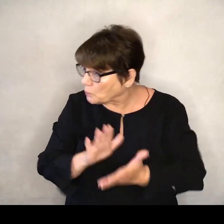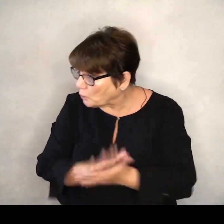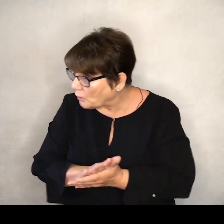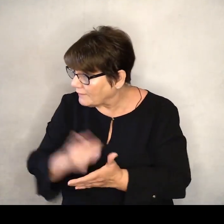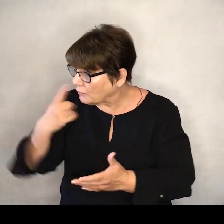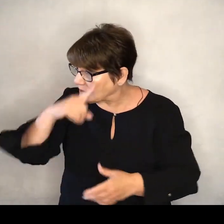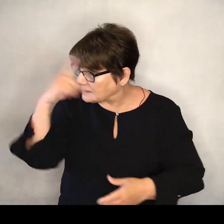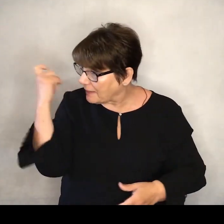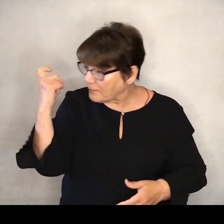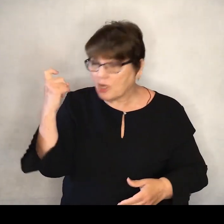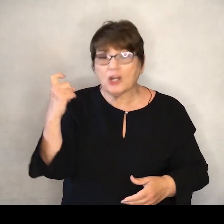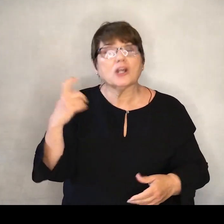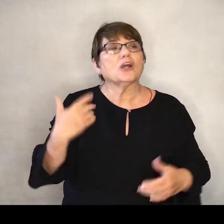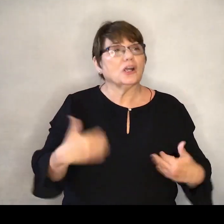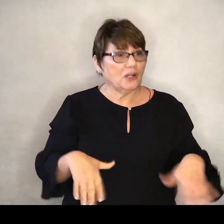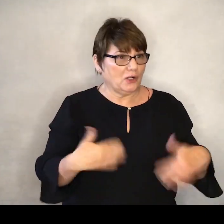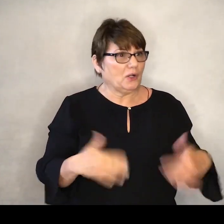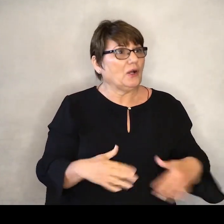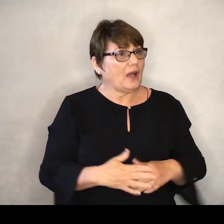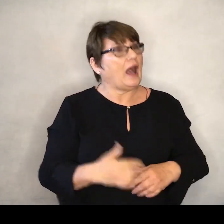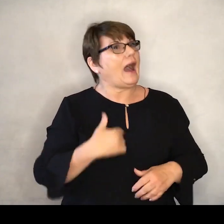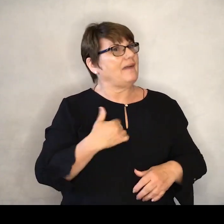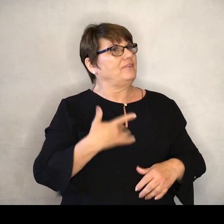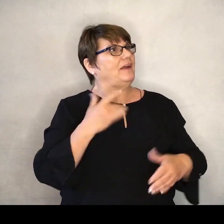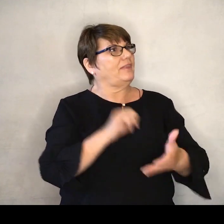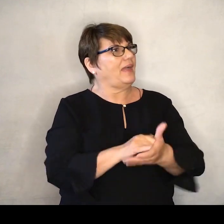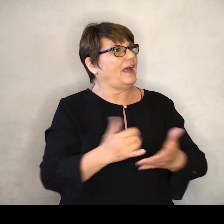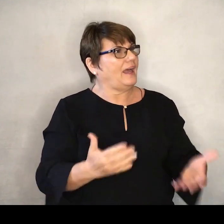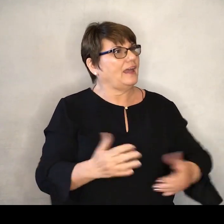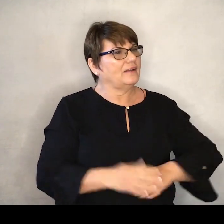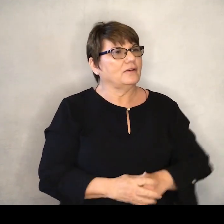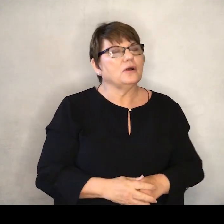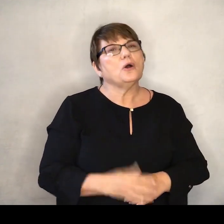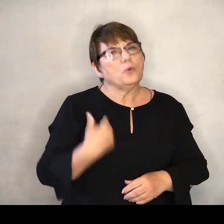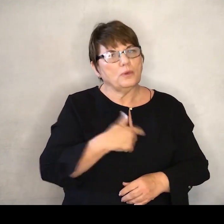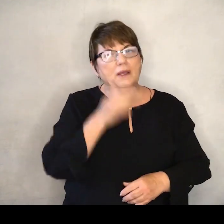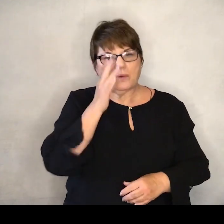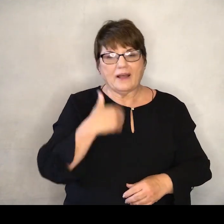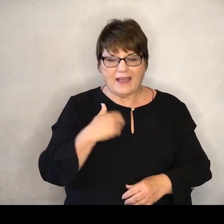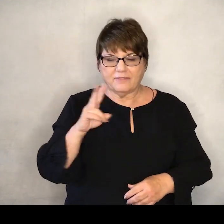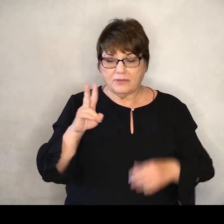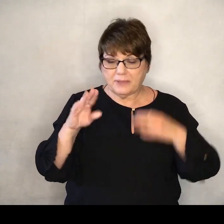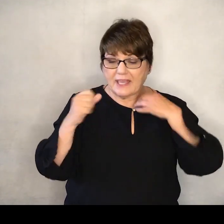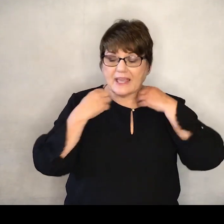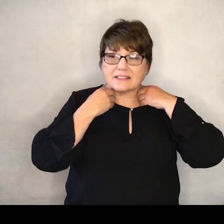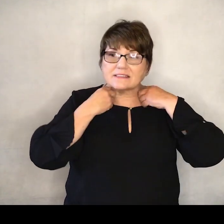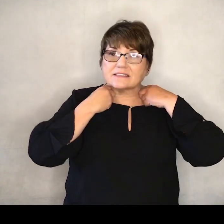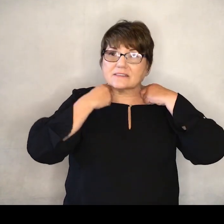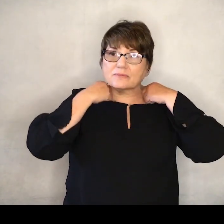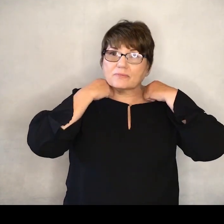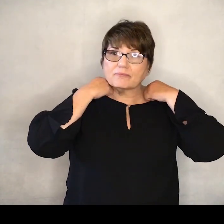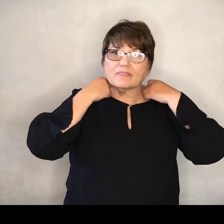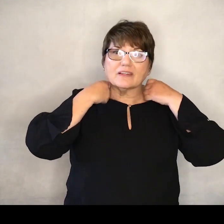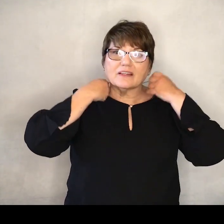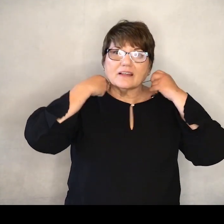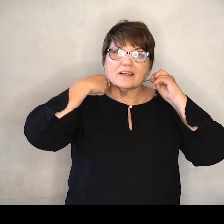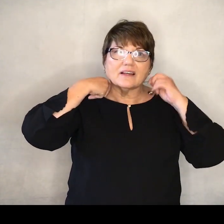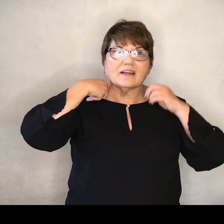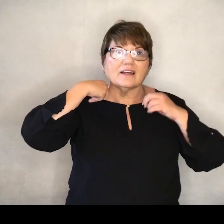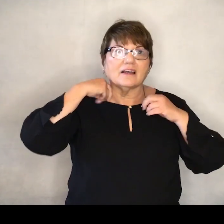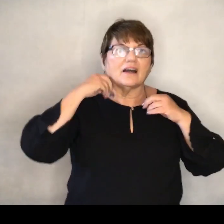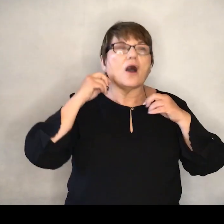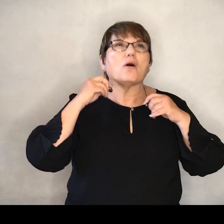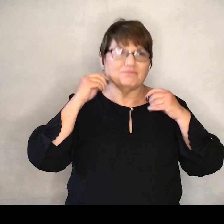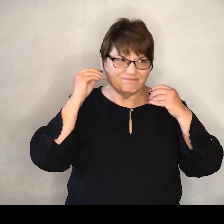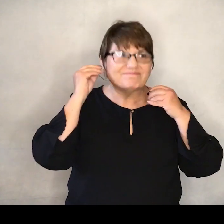And you're thinking to yourself I don't know what to do with myself Well, hopefully they'll sign up for vacation Bible school Or they actually may be away at camp right now